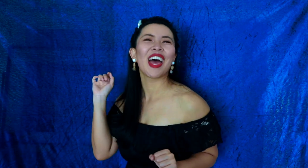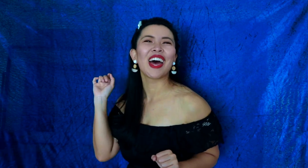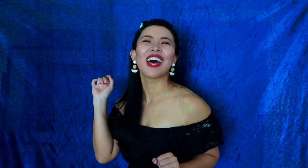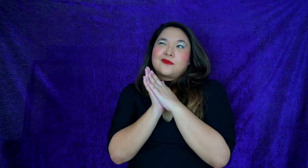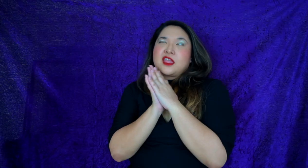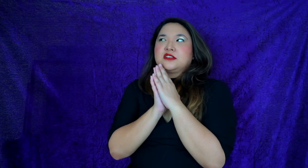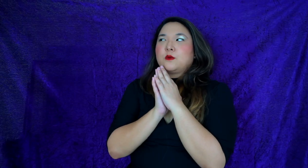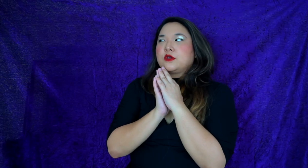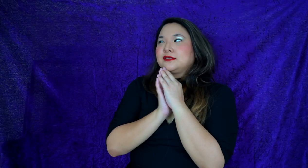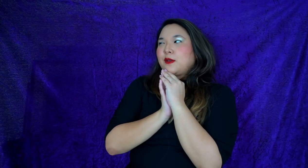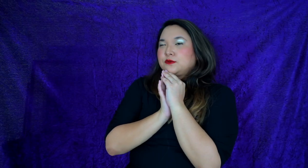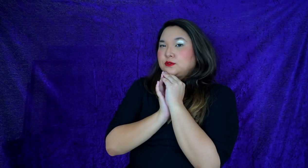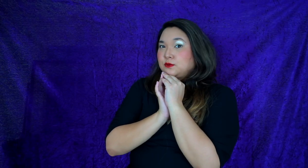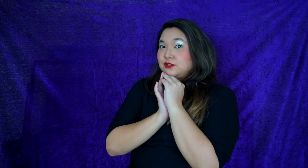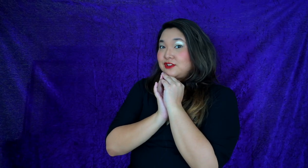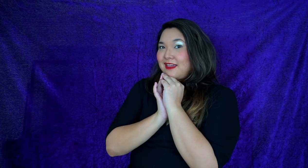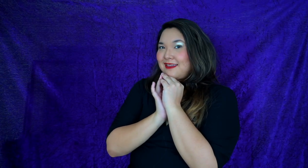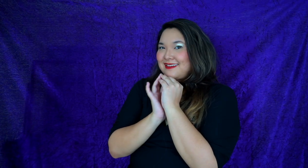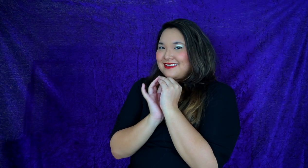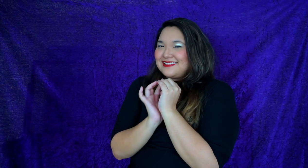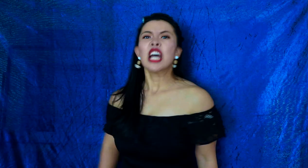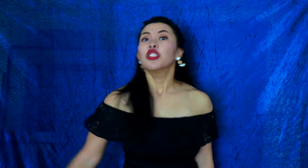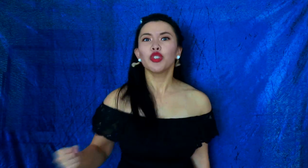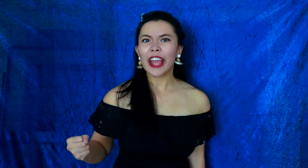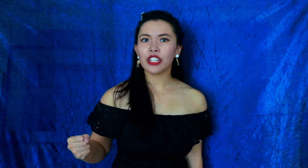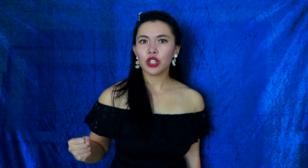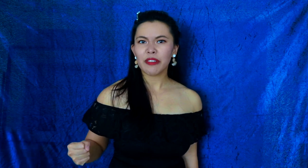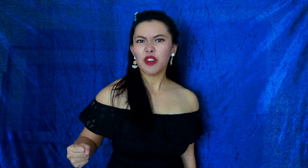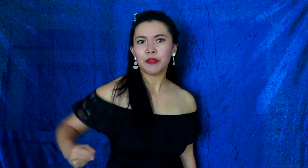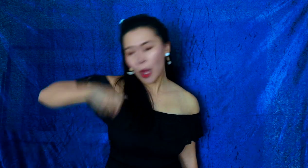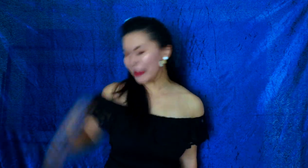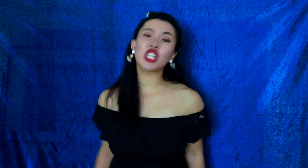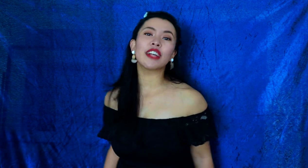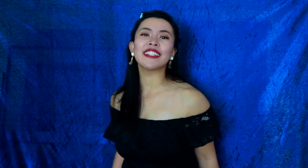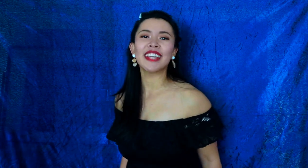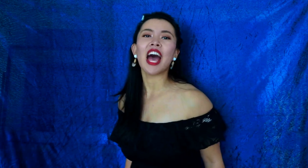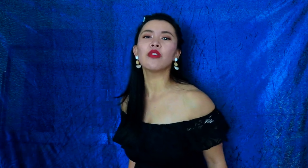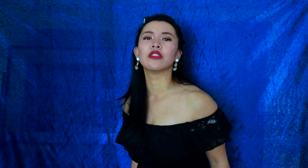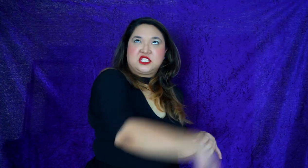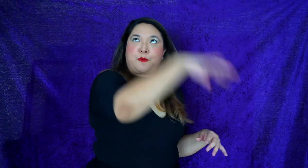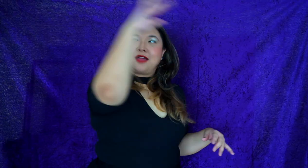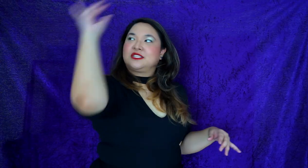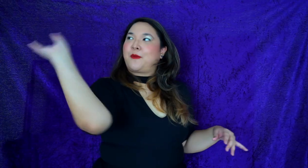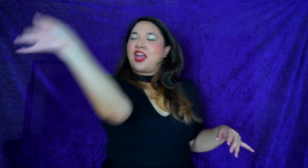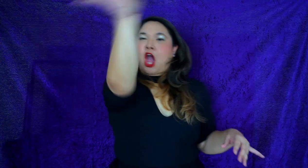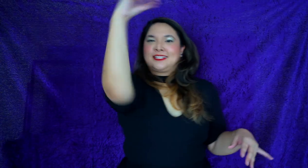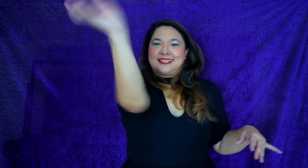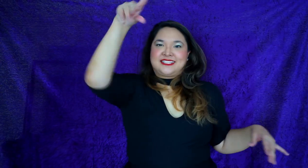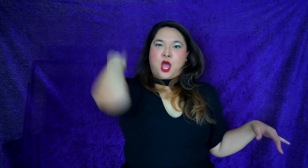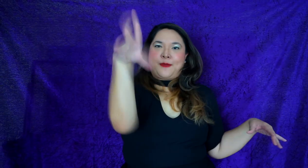her Is a poisoned apple too cliché? Drag her to a rooftop and toss her down A spell to make her disappear